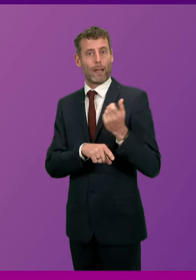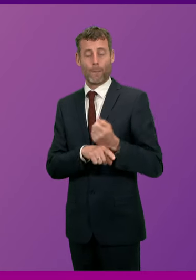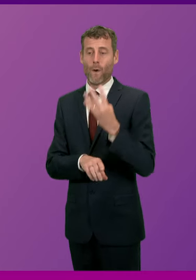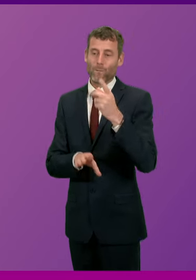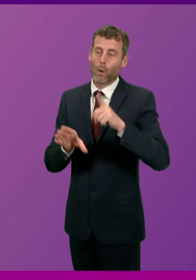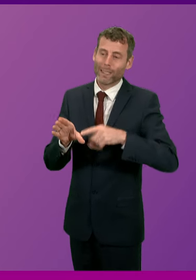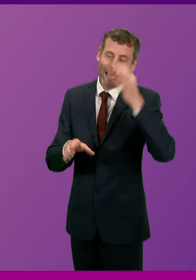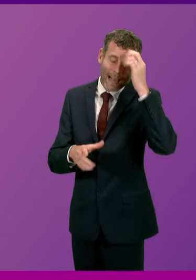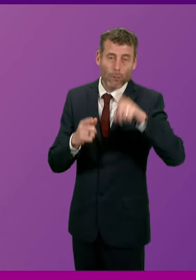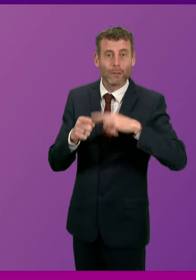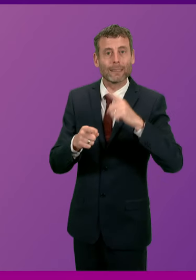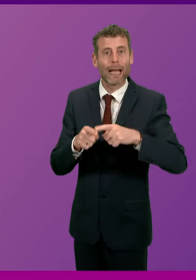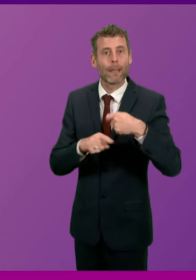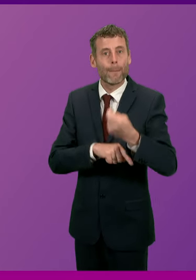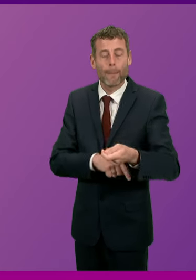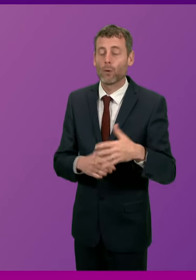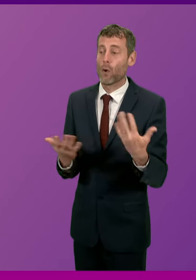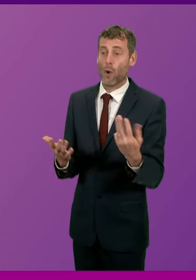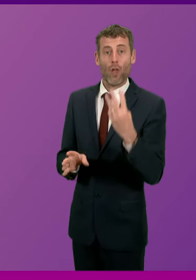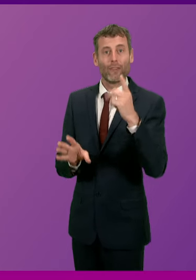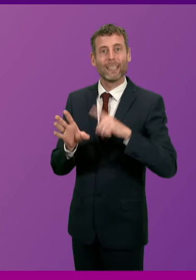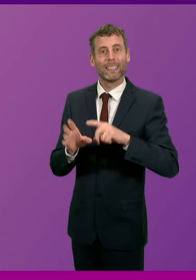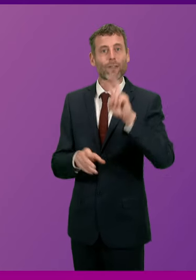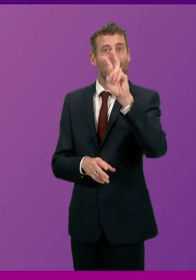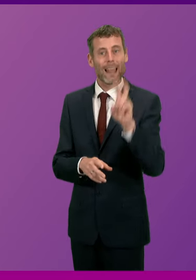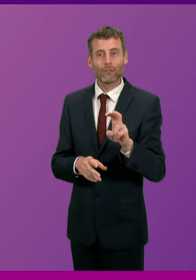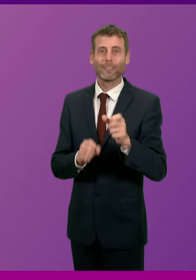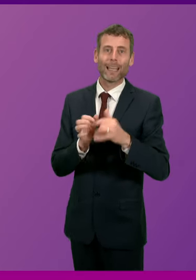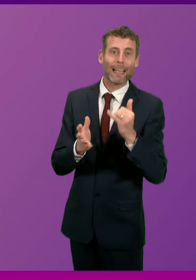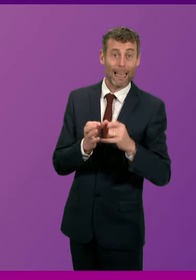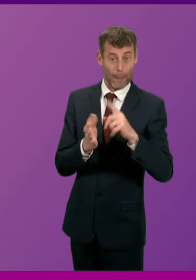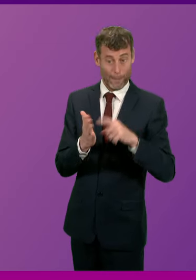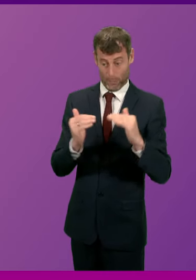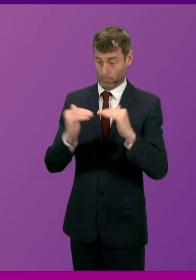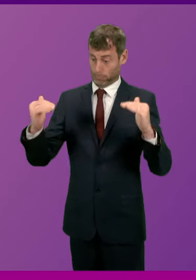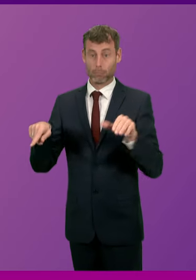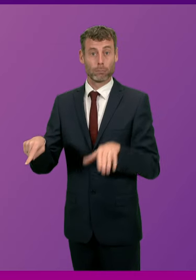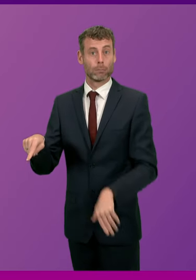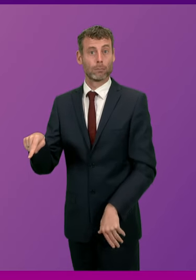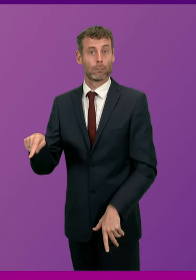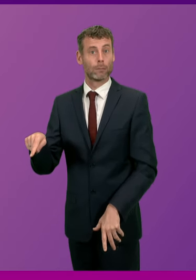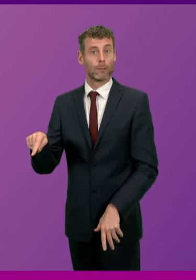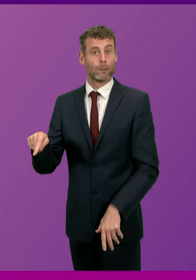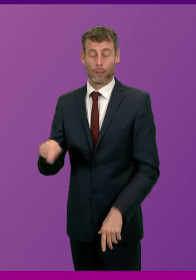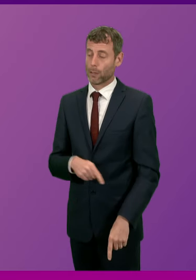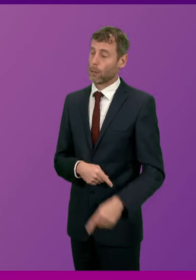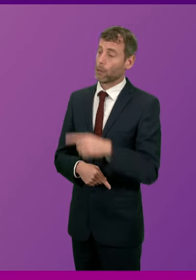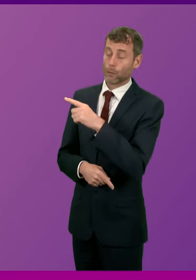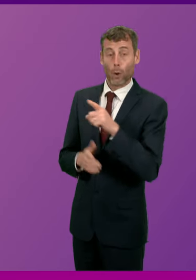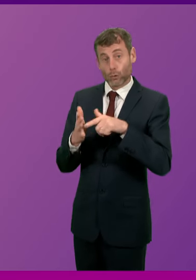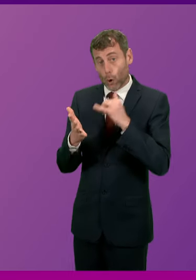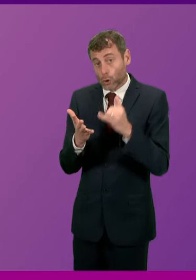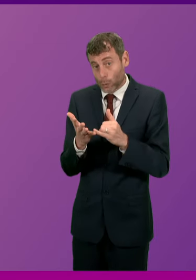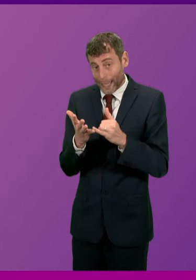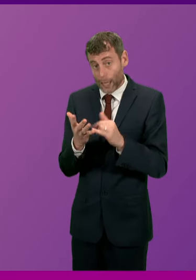or three years of energy bills. And Michael Matheson, in the words of John Swinney's Perthshire constituent,